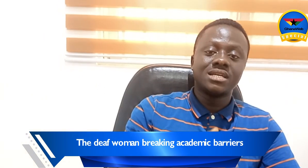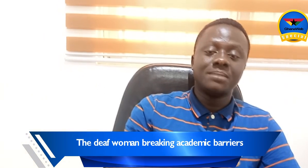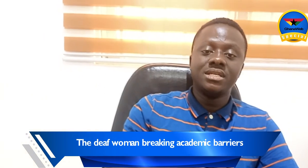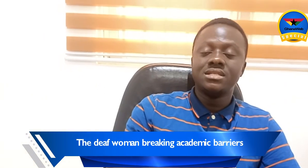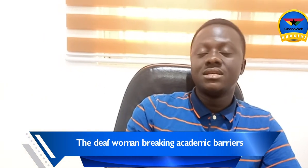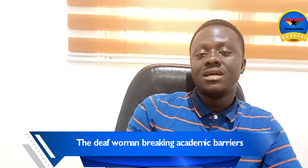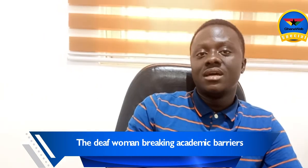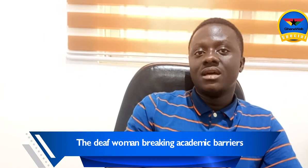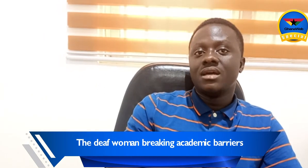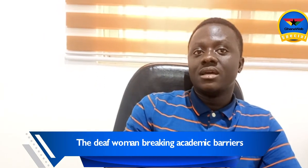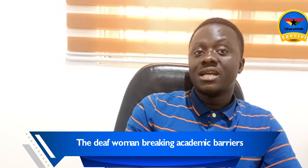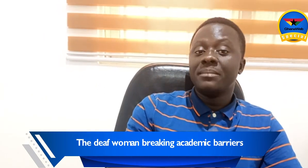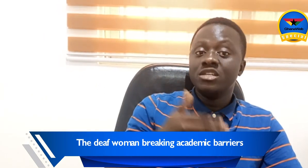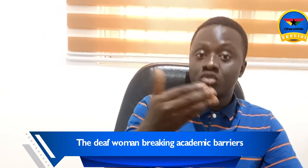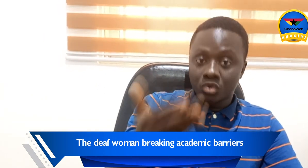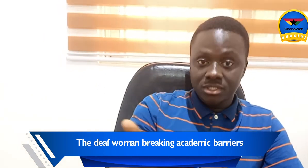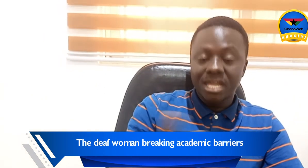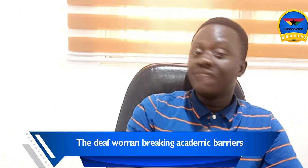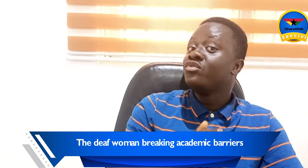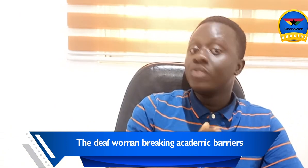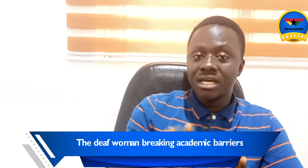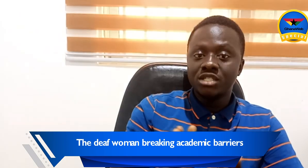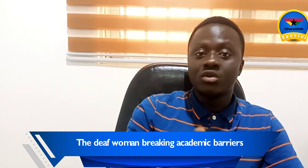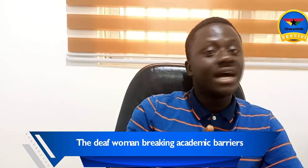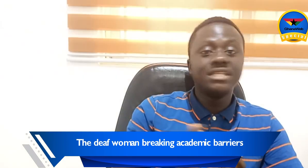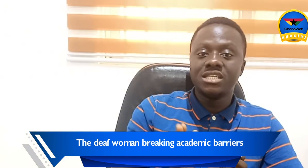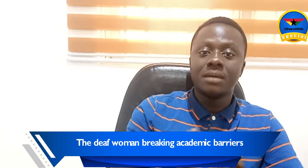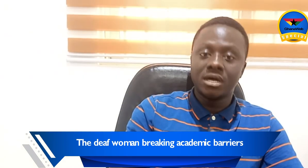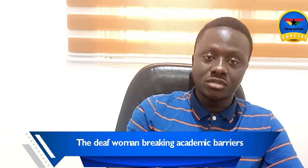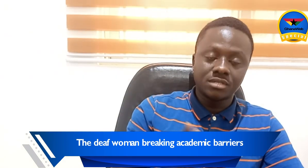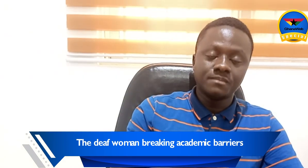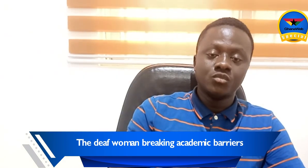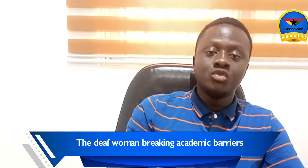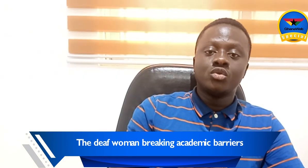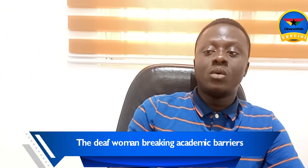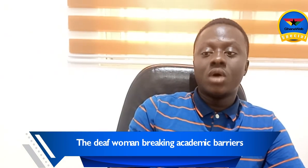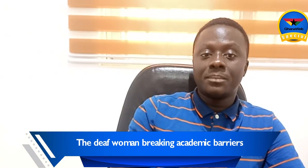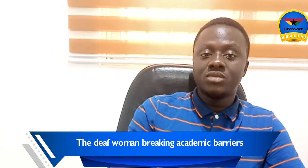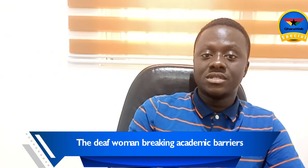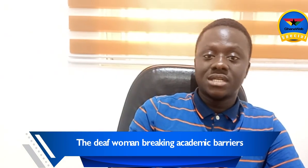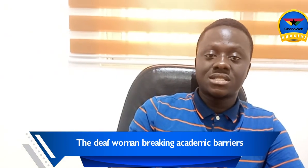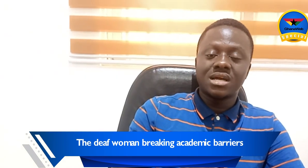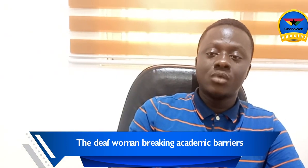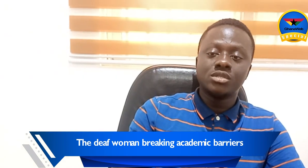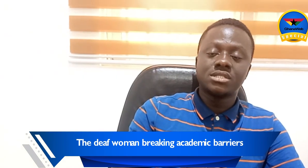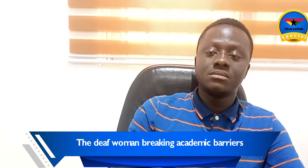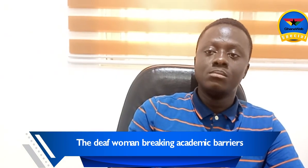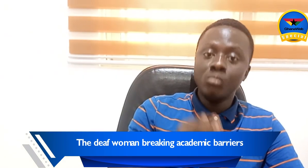taught, I have no knowledge or idea about. So what happened was that I was mostly